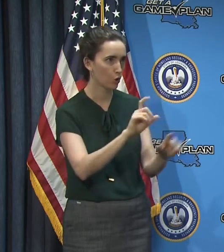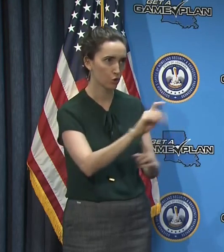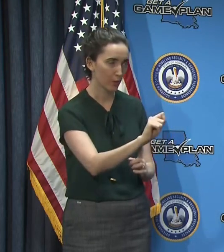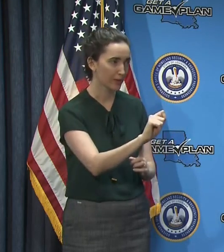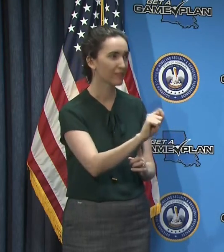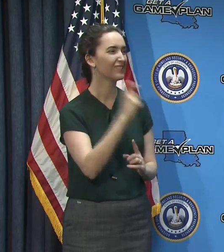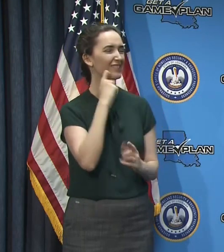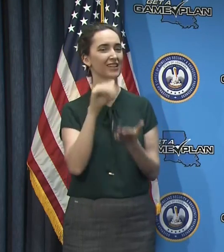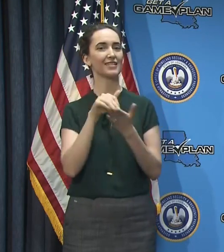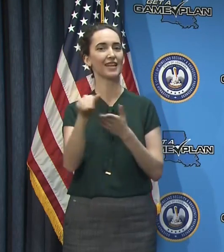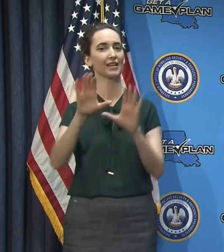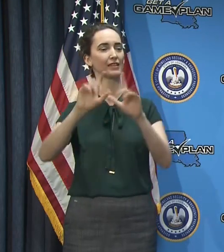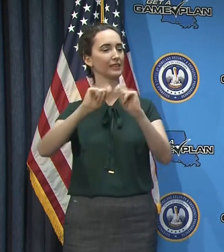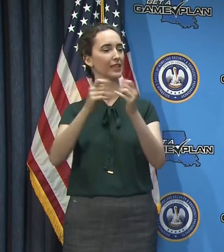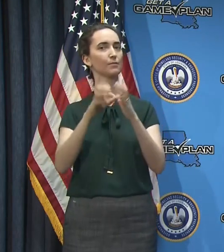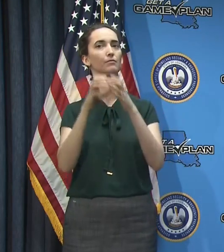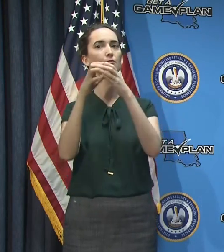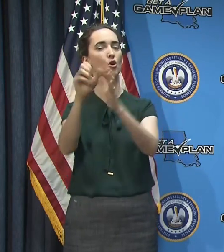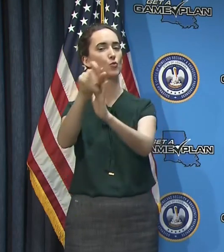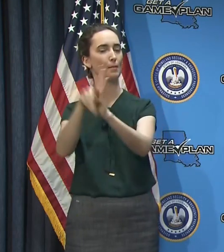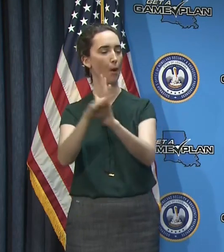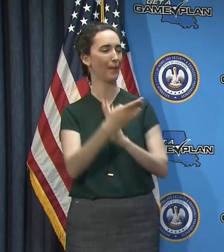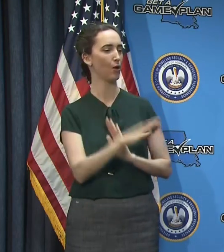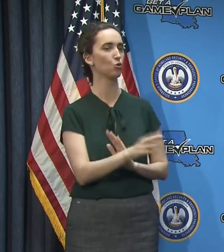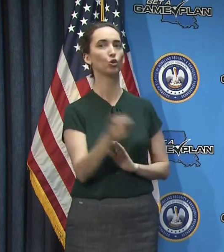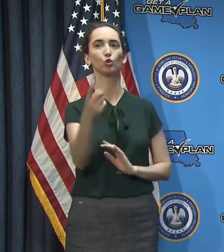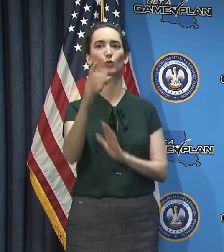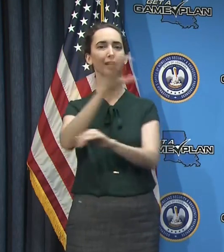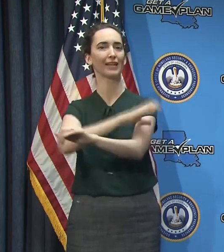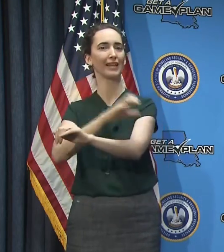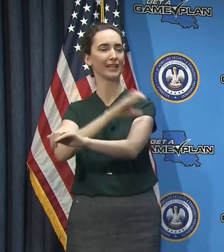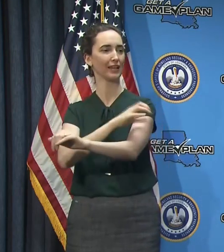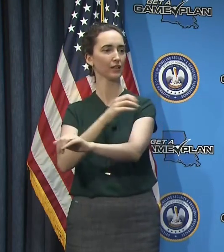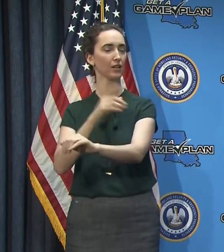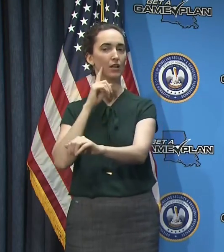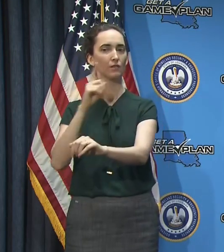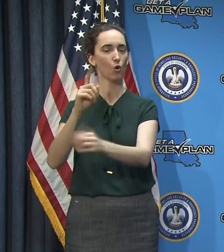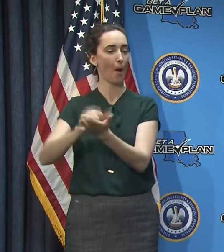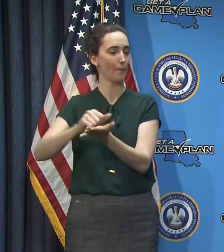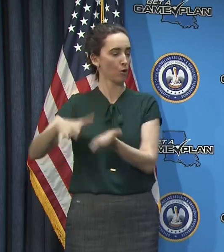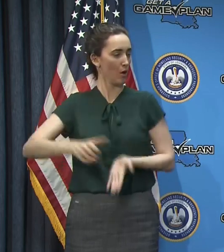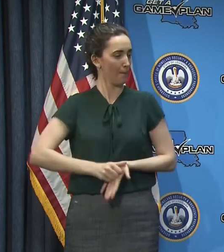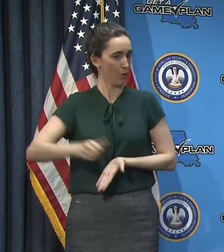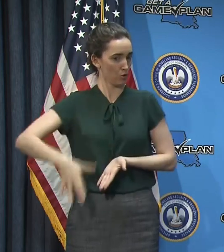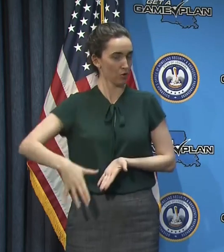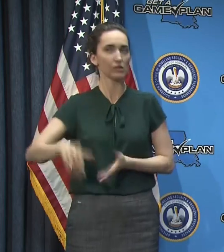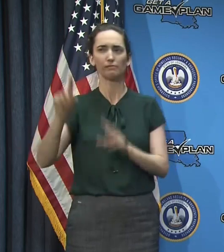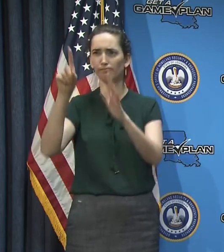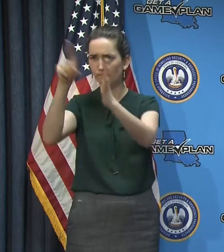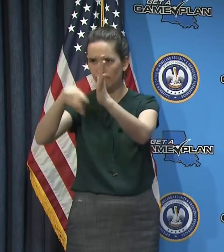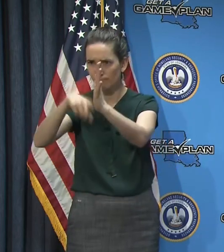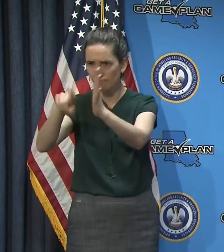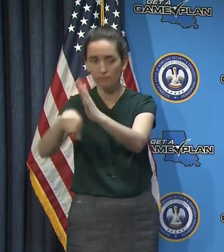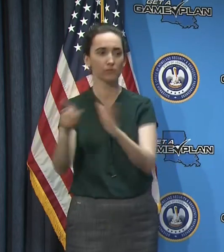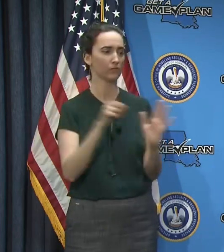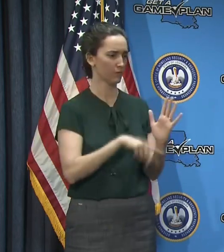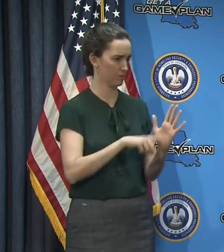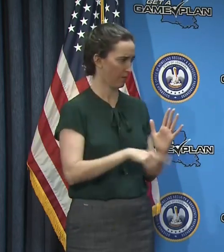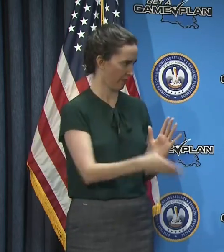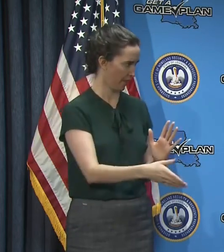clinics in Shreveport and in Baton Rouge. What can you tell us about that initiative? Well, we've received